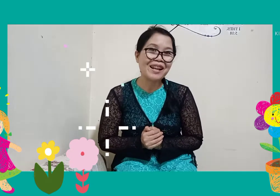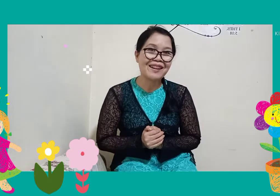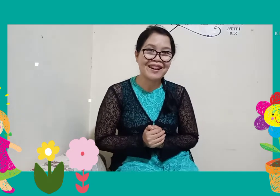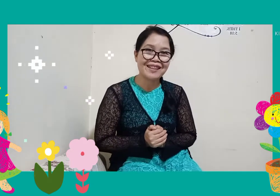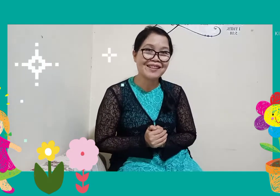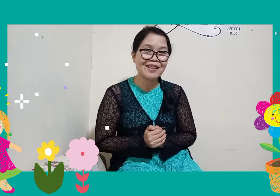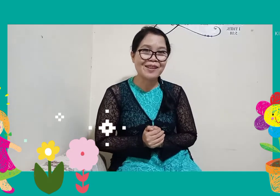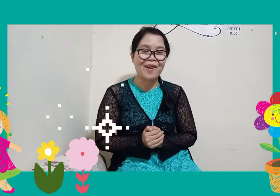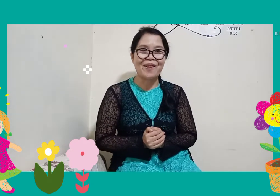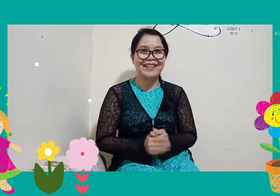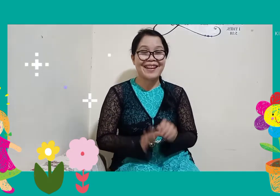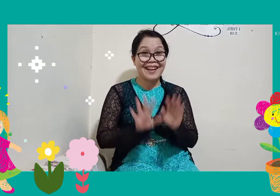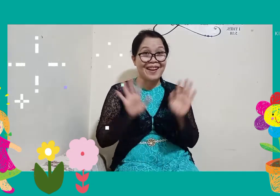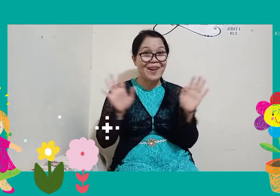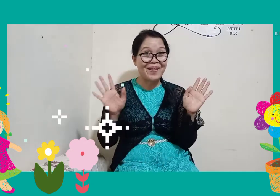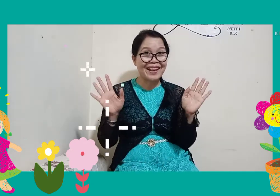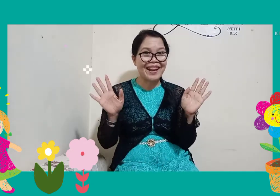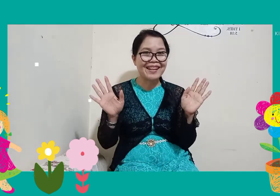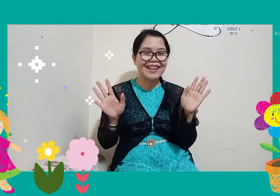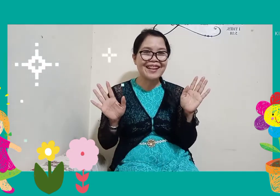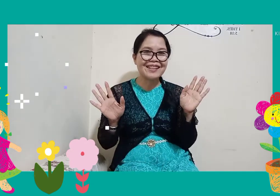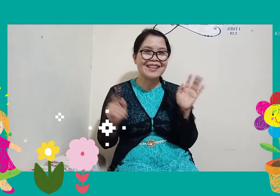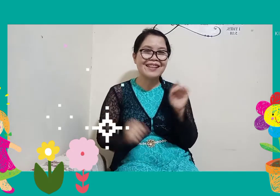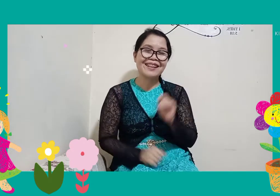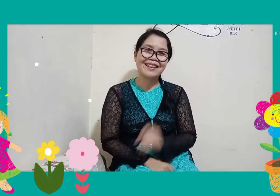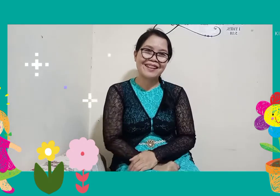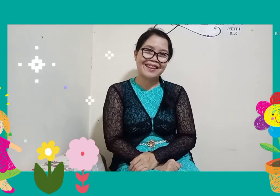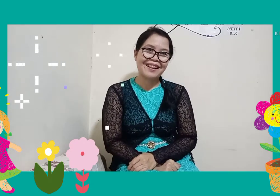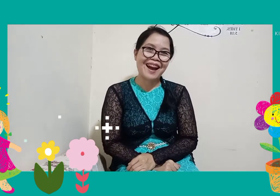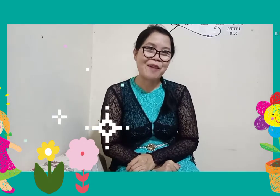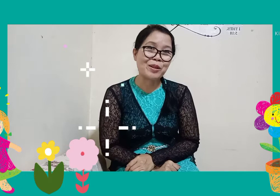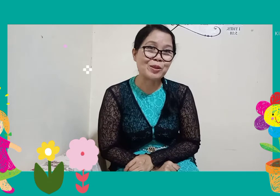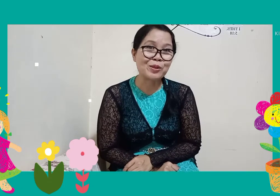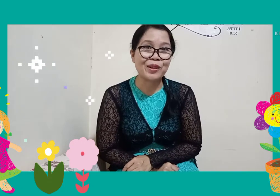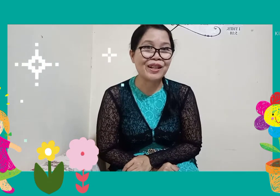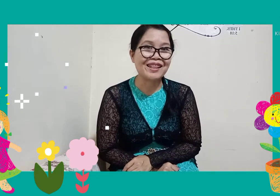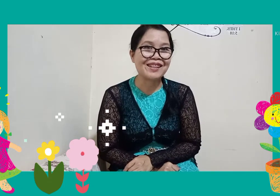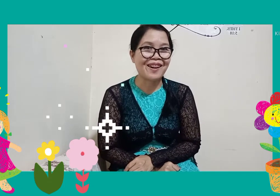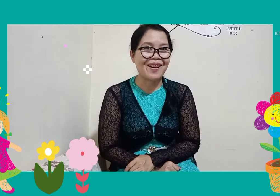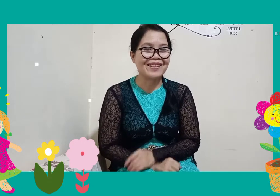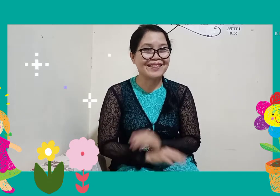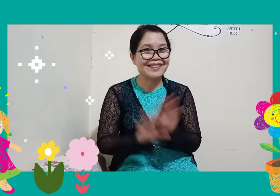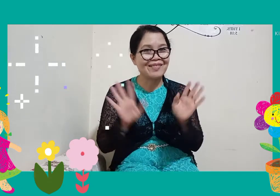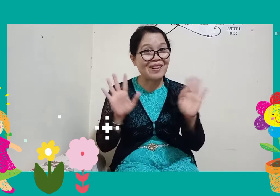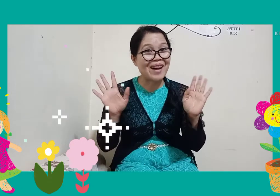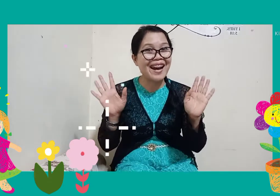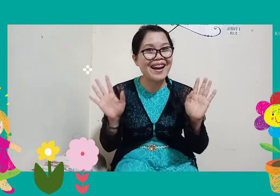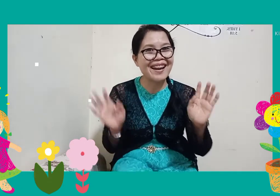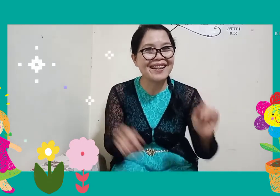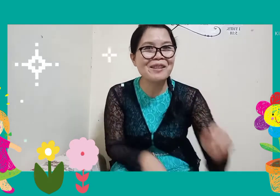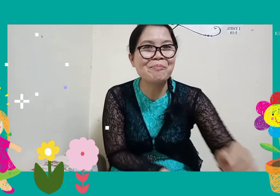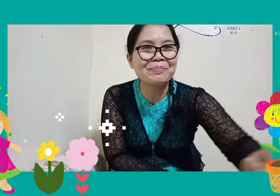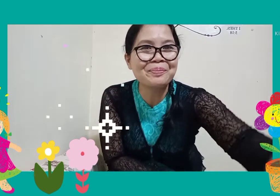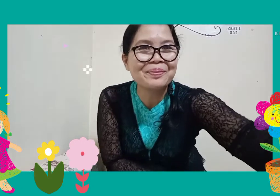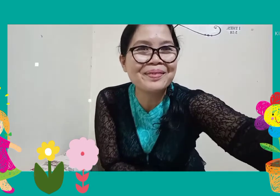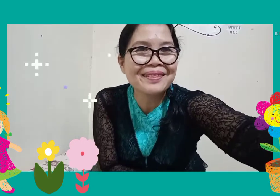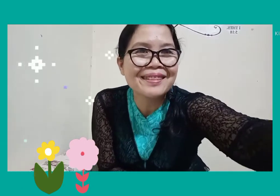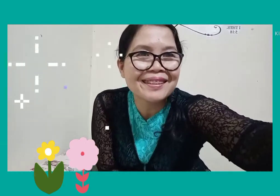to familiarize the song. Okay, kids? I want you to learn this song. Bye-bye.